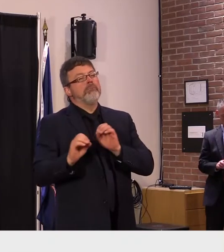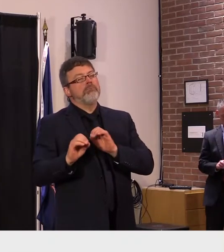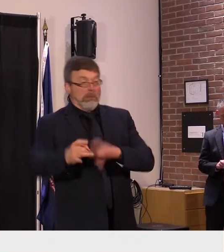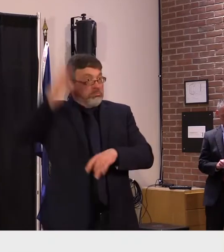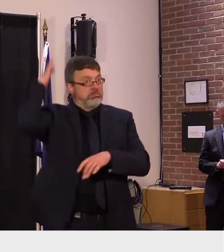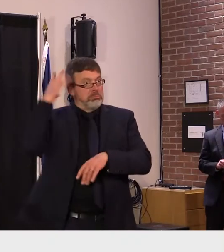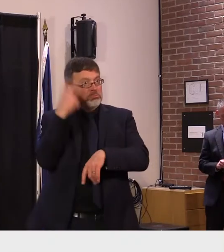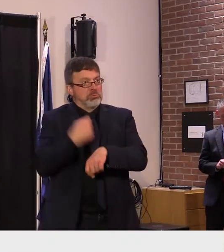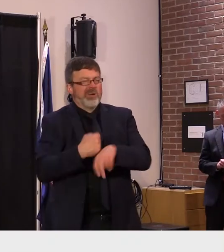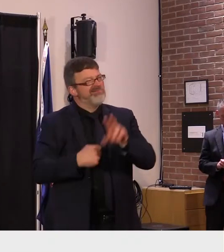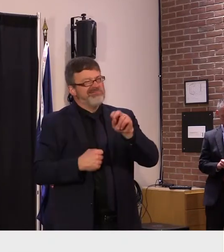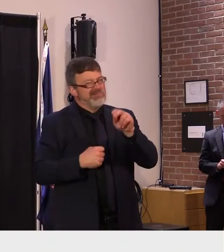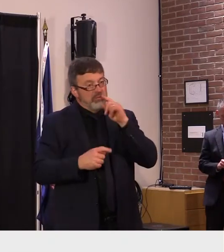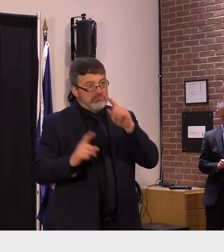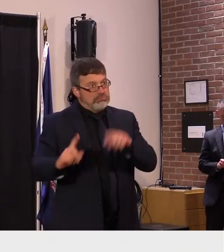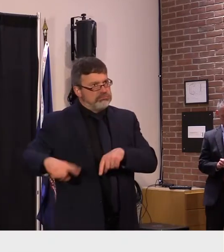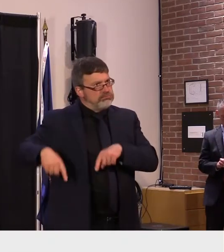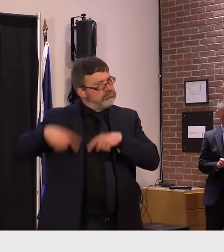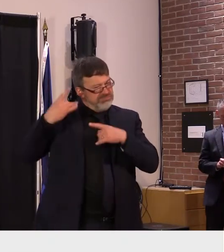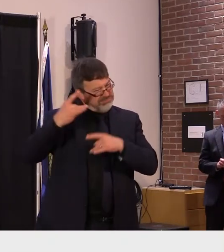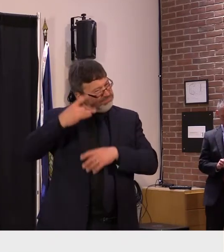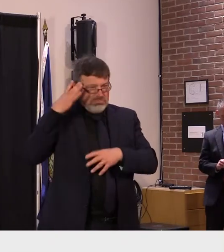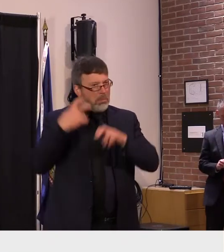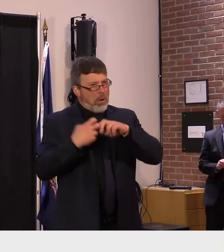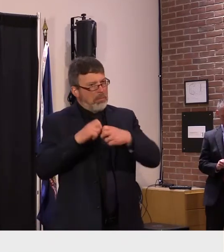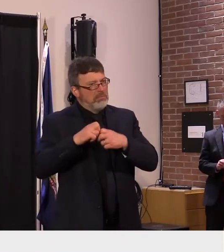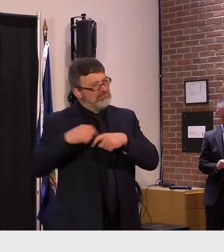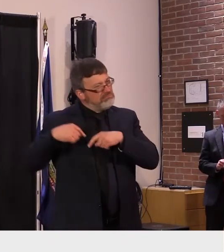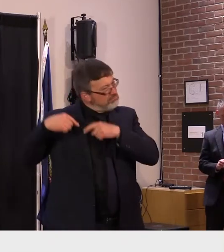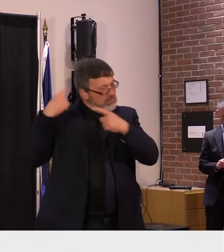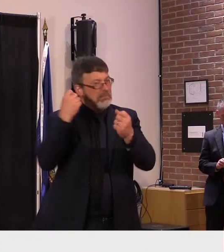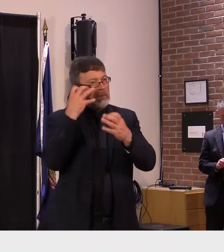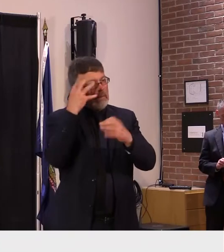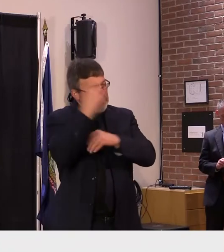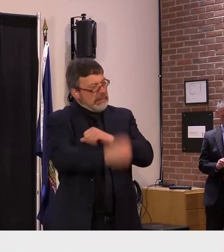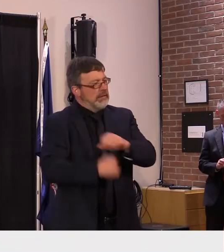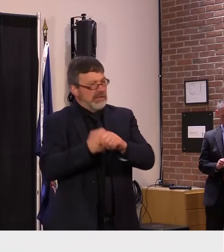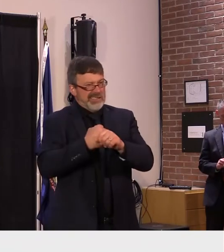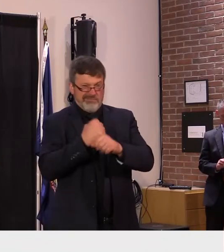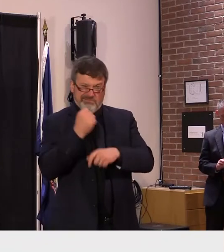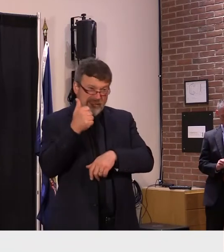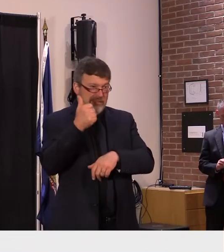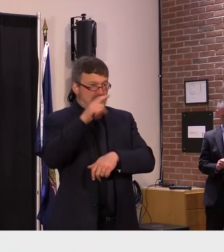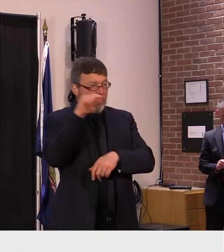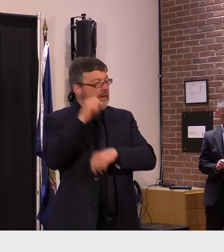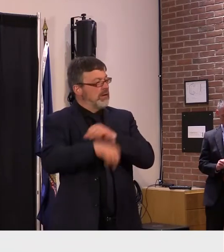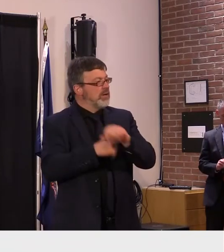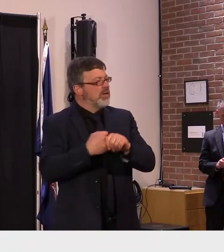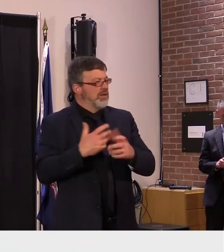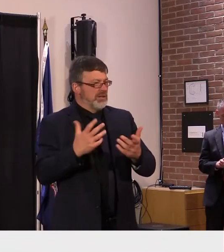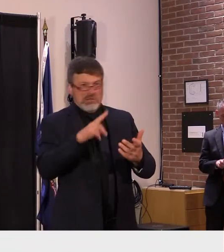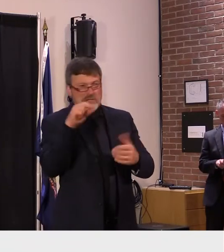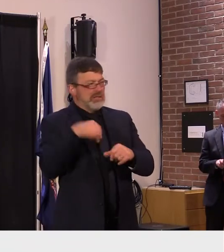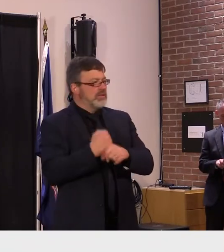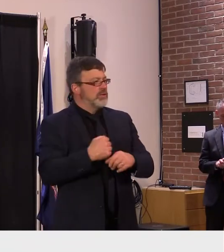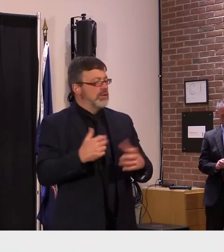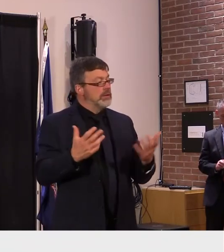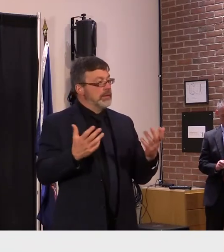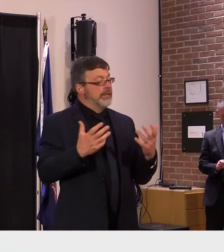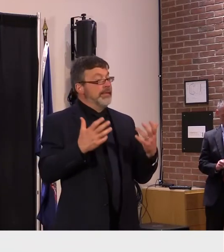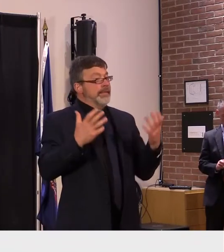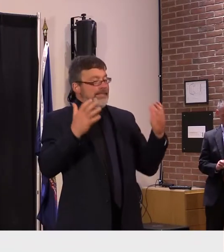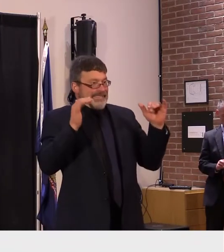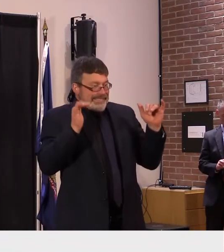everyone those who are advocating for these sites or not is interested in working to reverse that trend